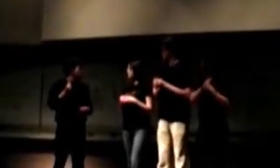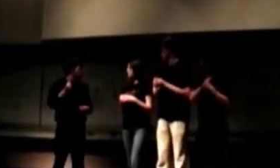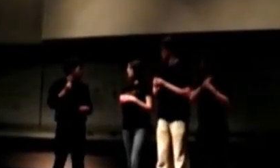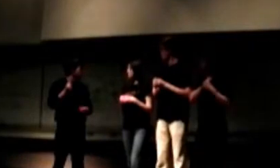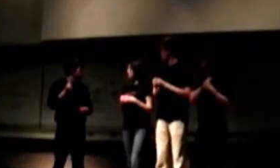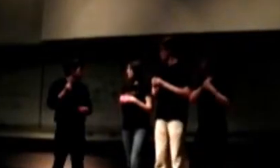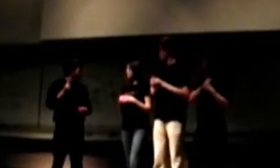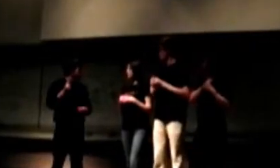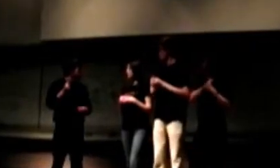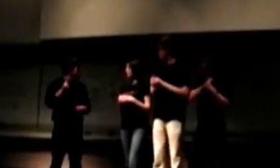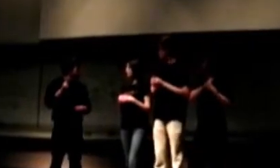my own hands.